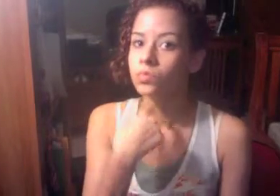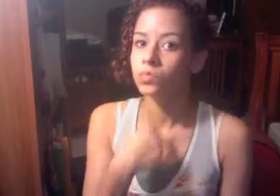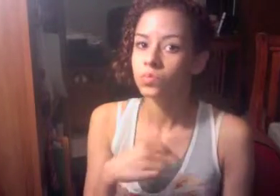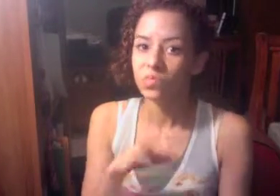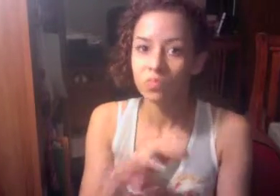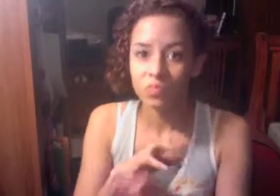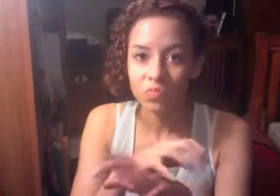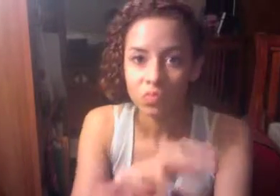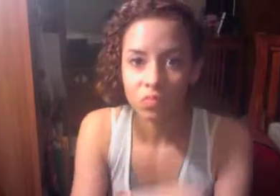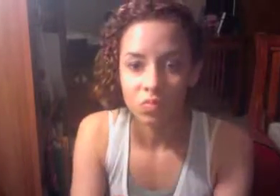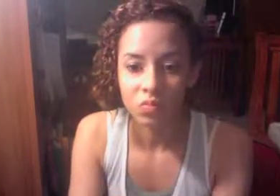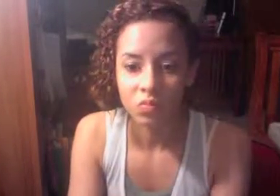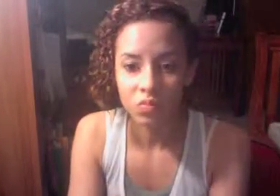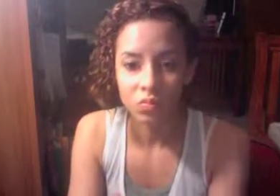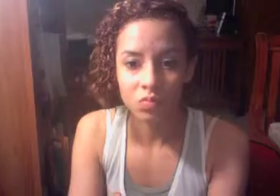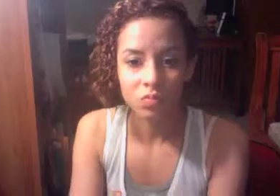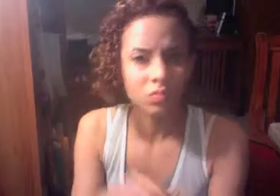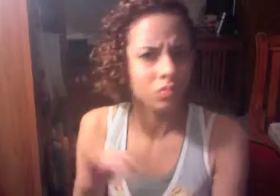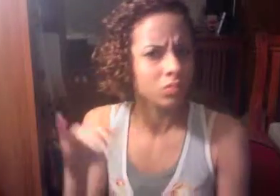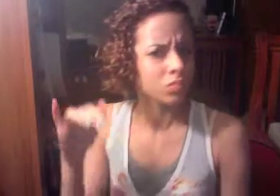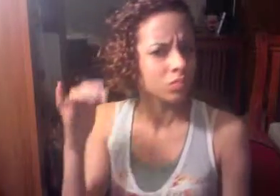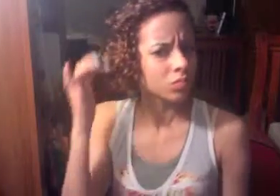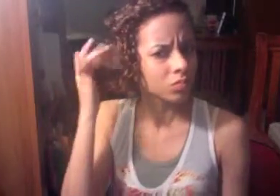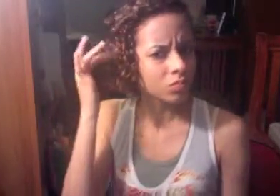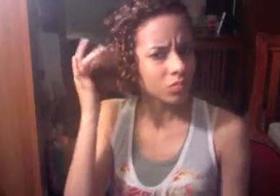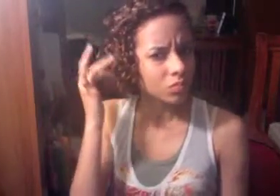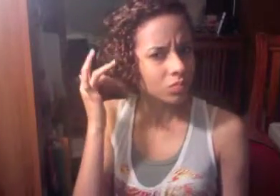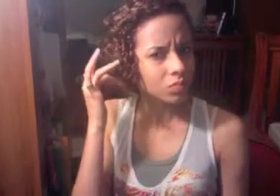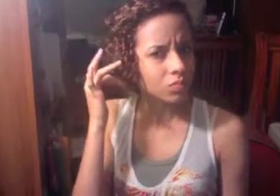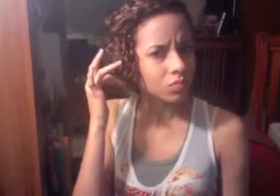She swallowed a spider to catch the fly.